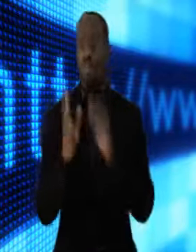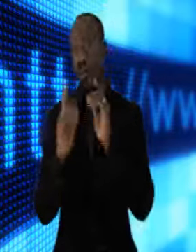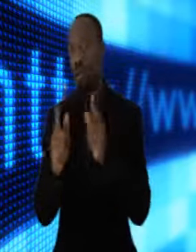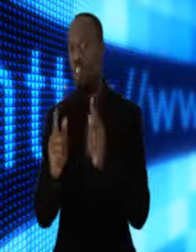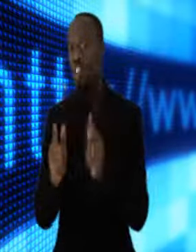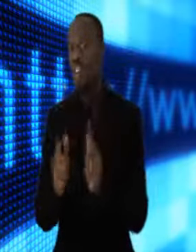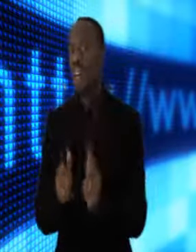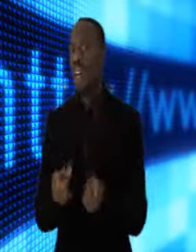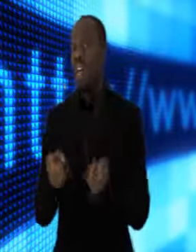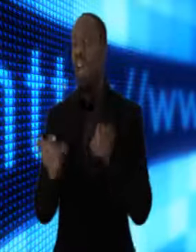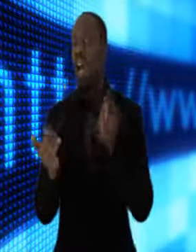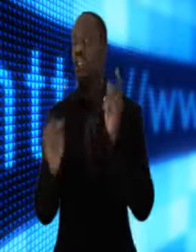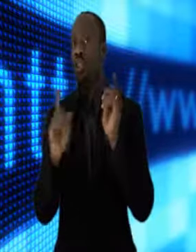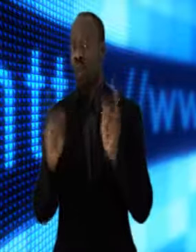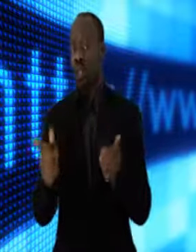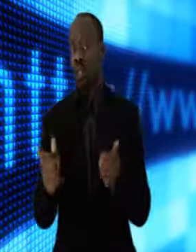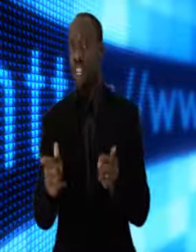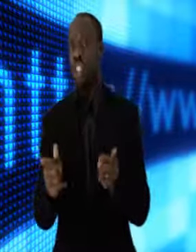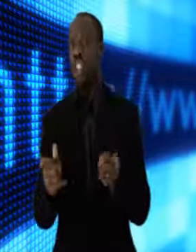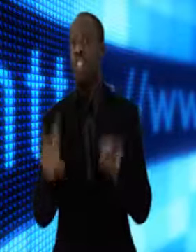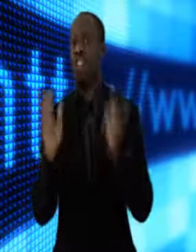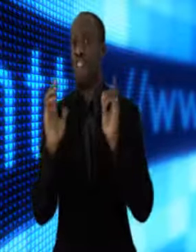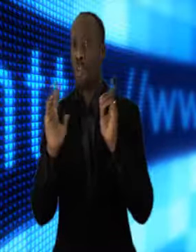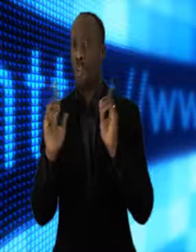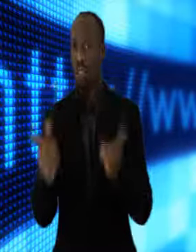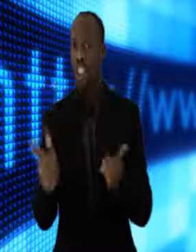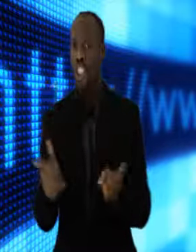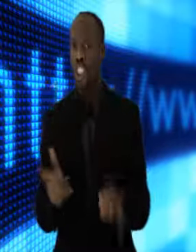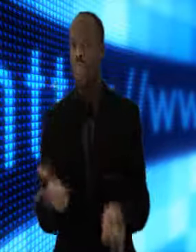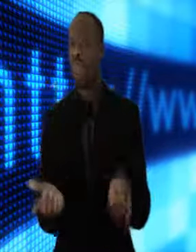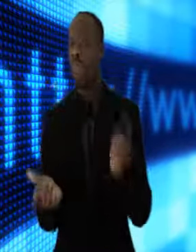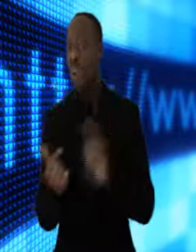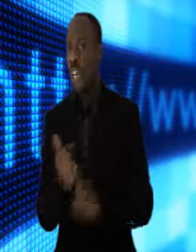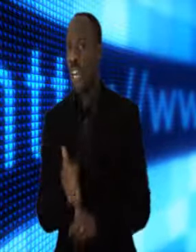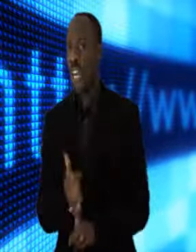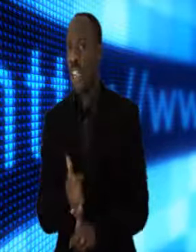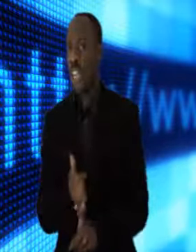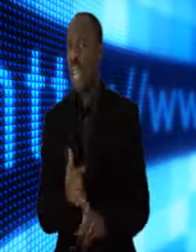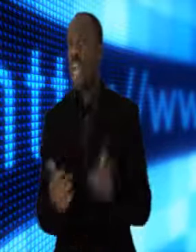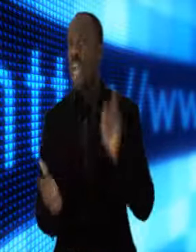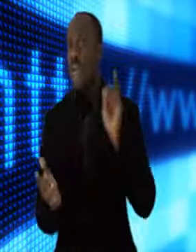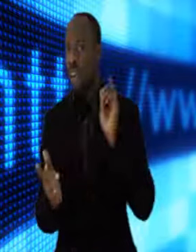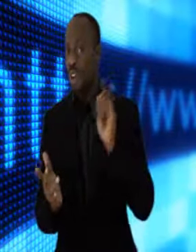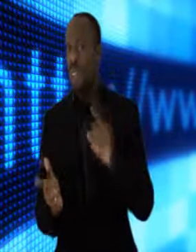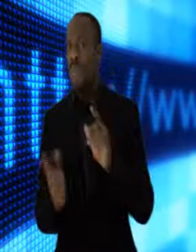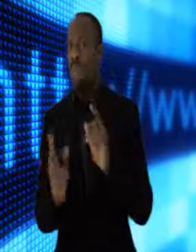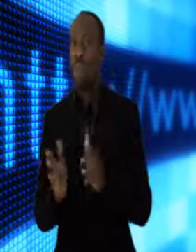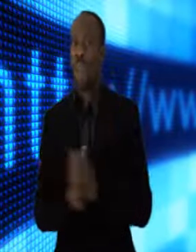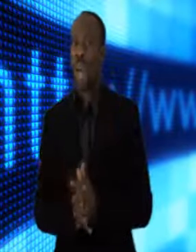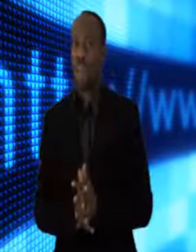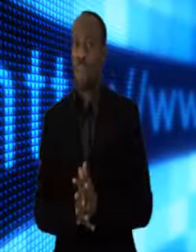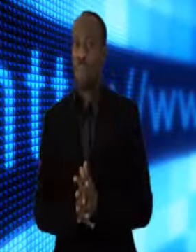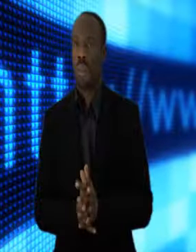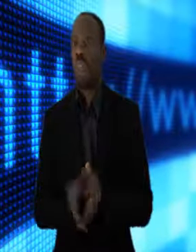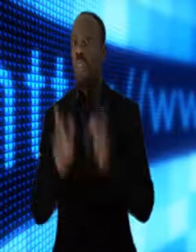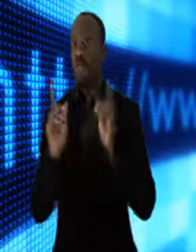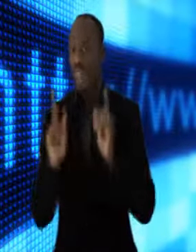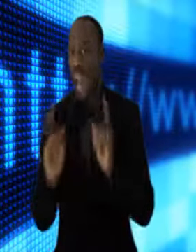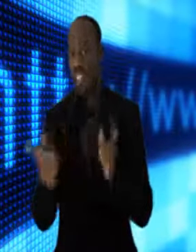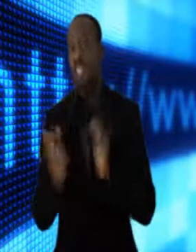I promise you that your speeches and your presentations will be more engaging and would also be more impactful. That's